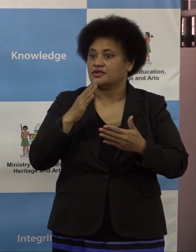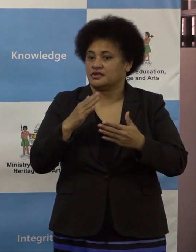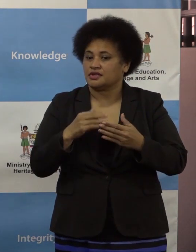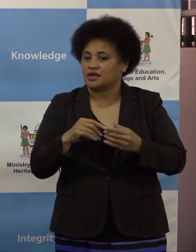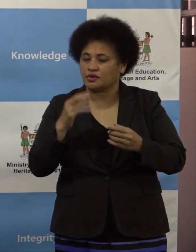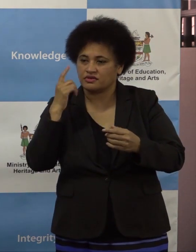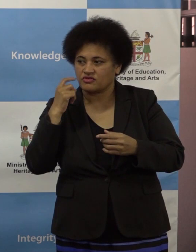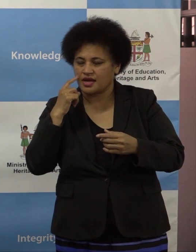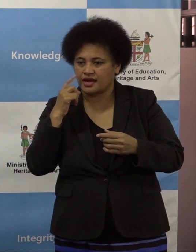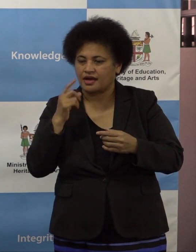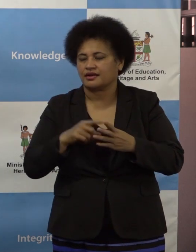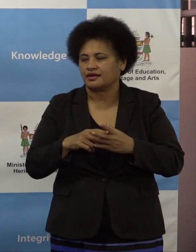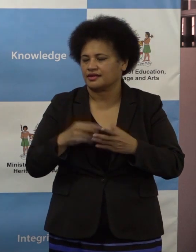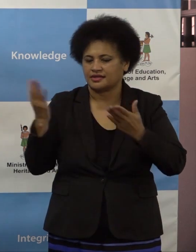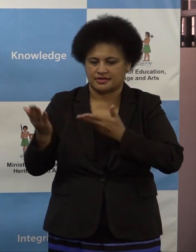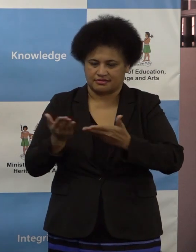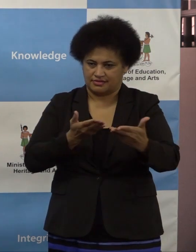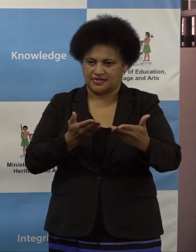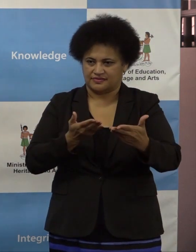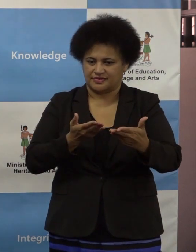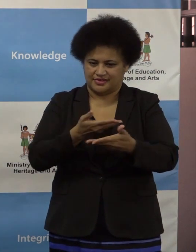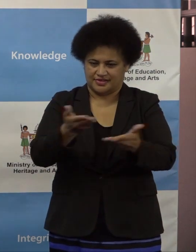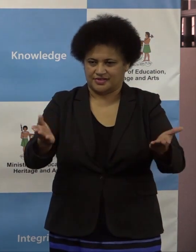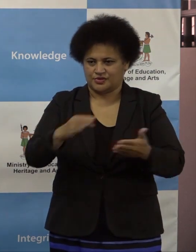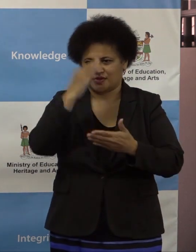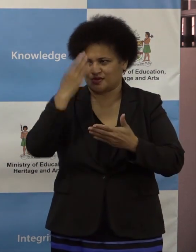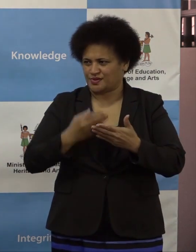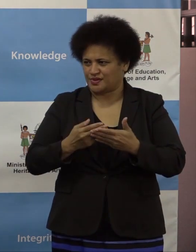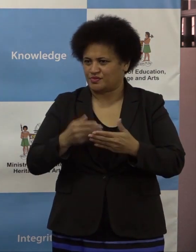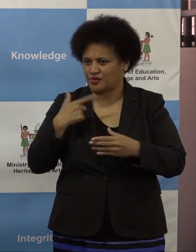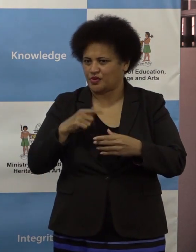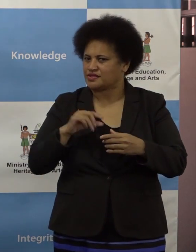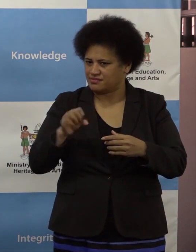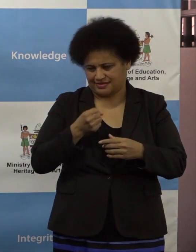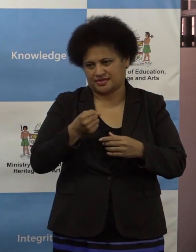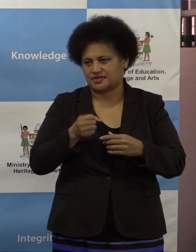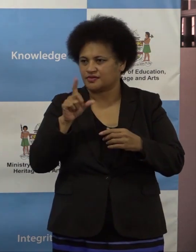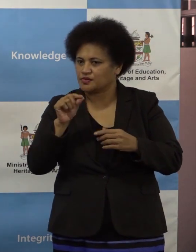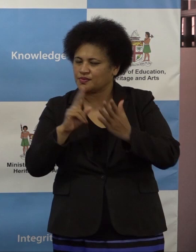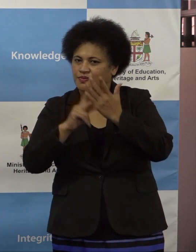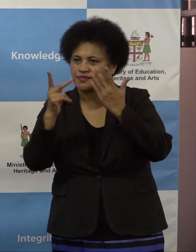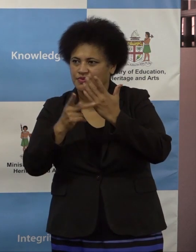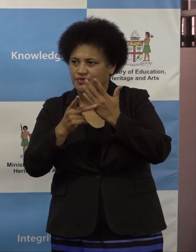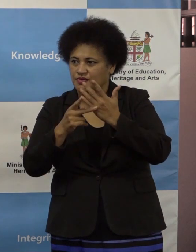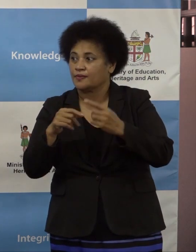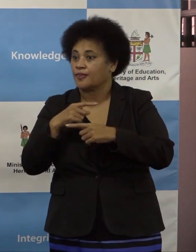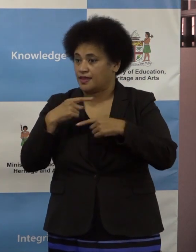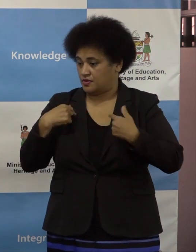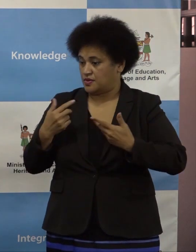some of those projects back because they are an integral part of normal teaching. So we will make that